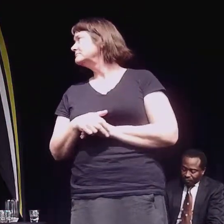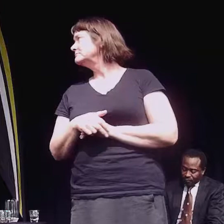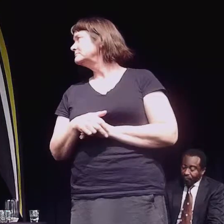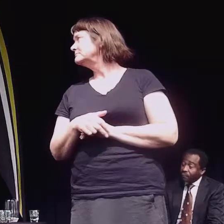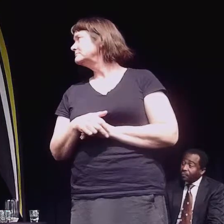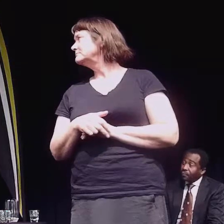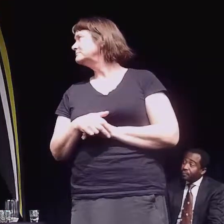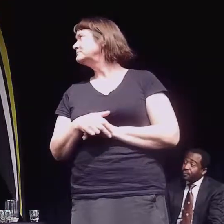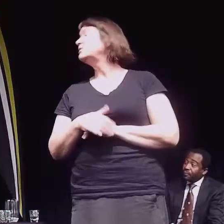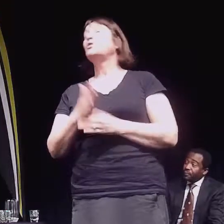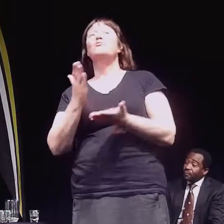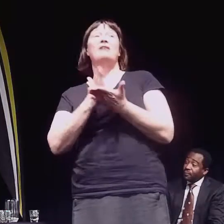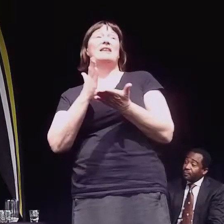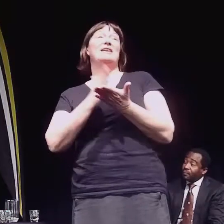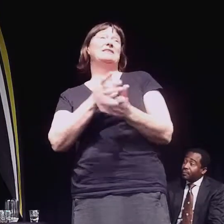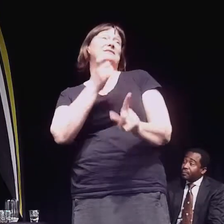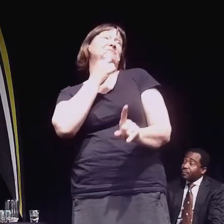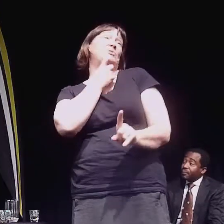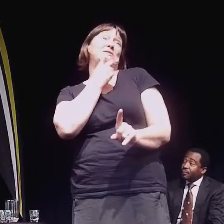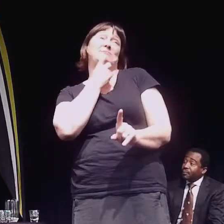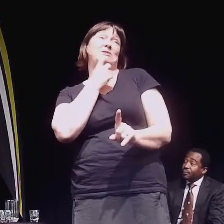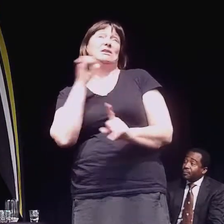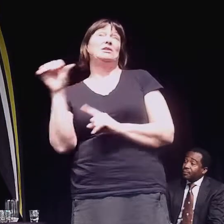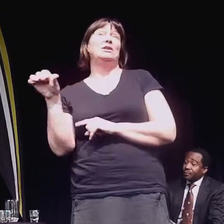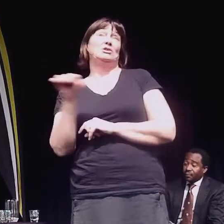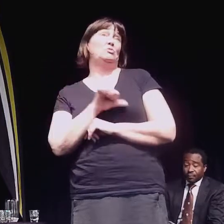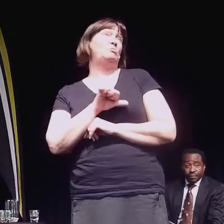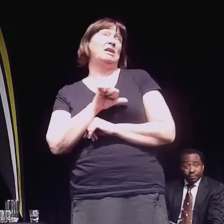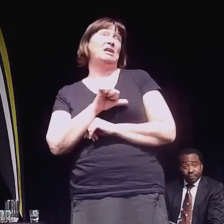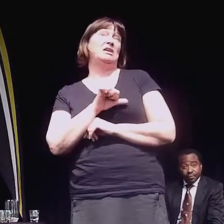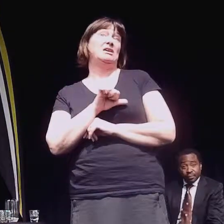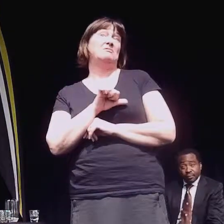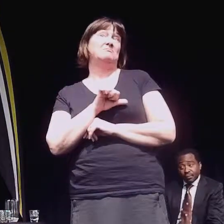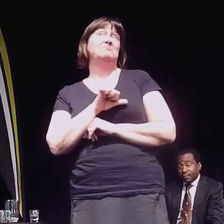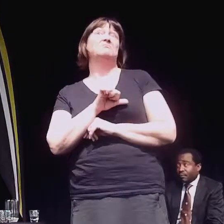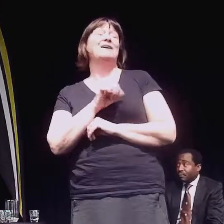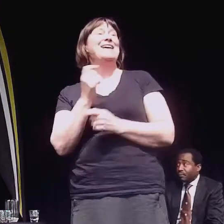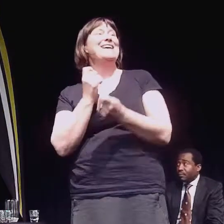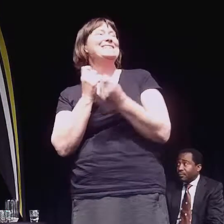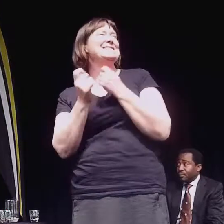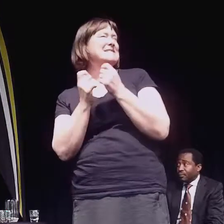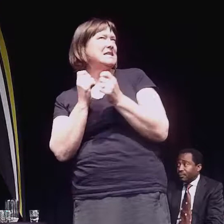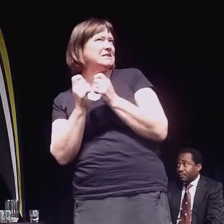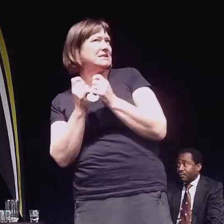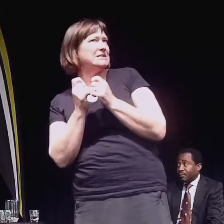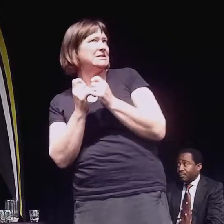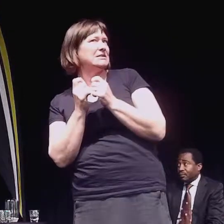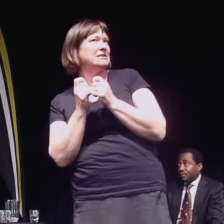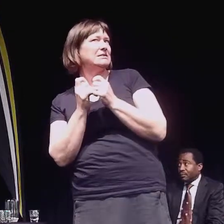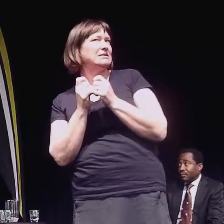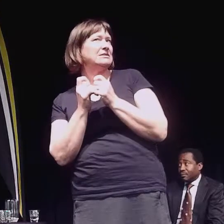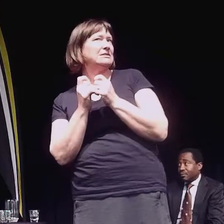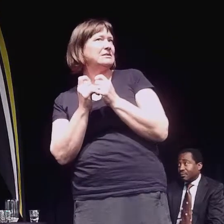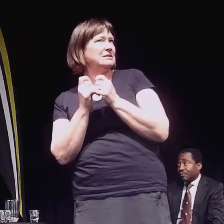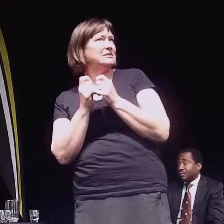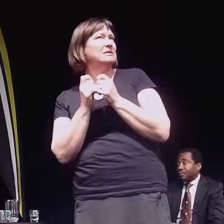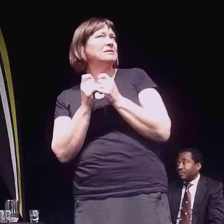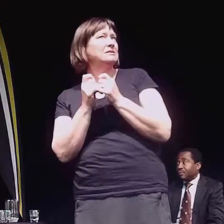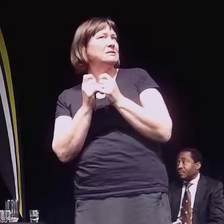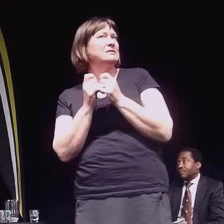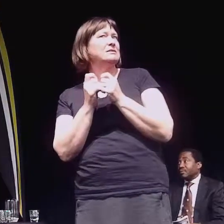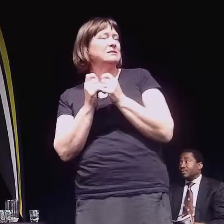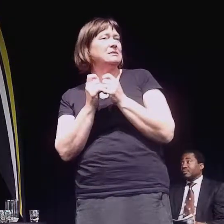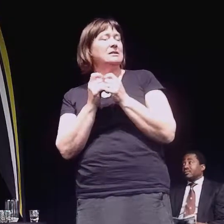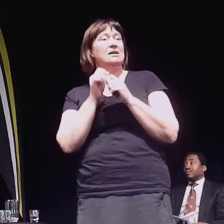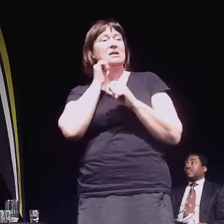Quite simply I think that there should be a test for something to be held in council and part two